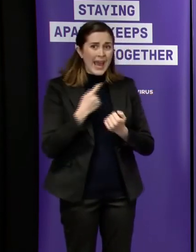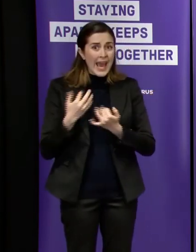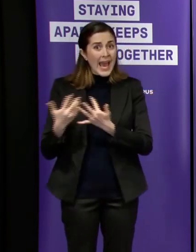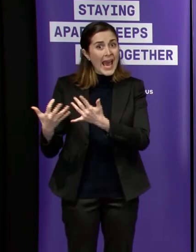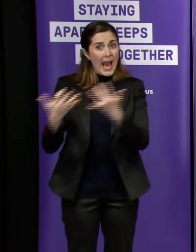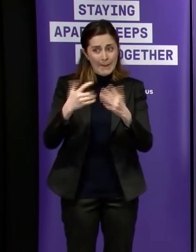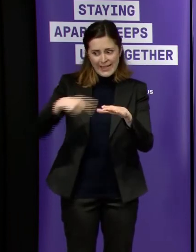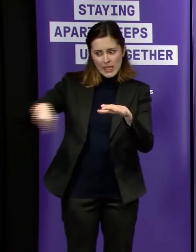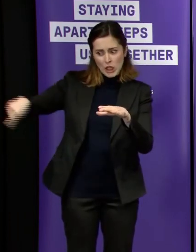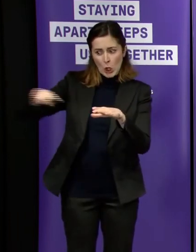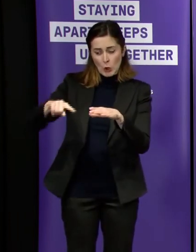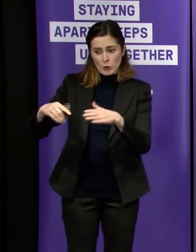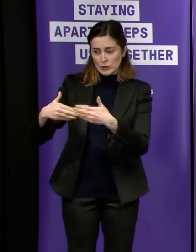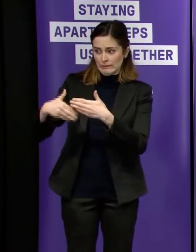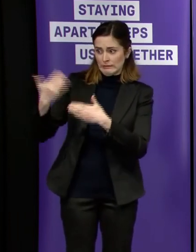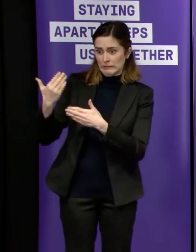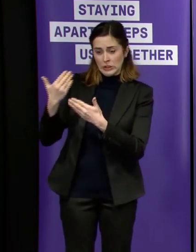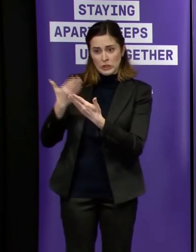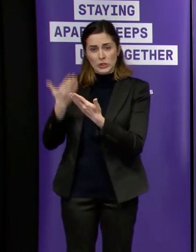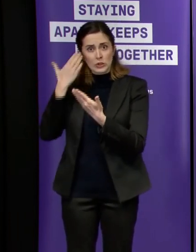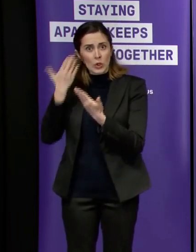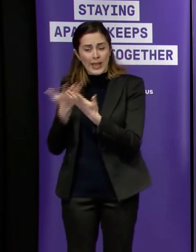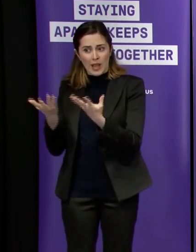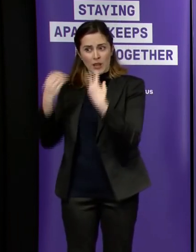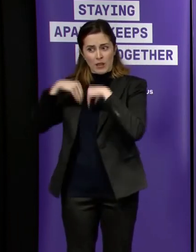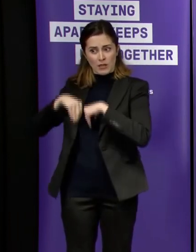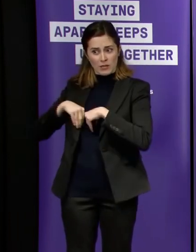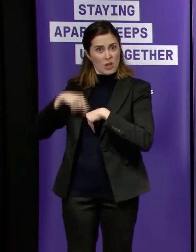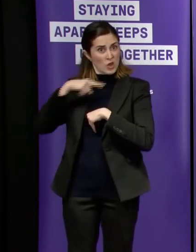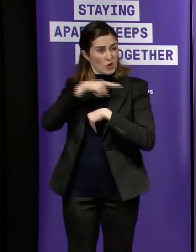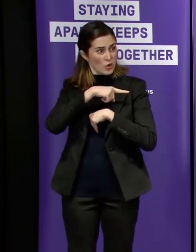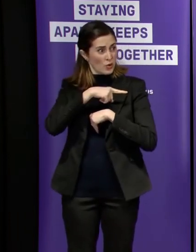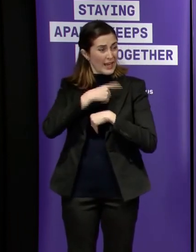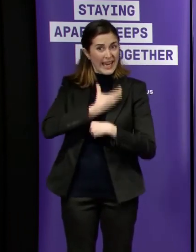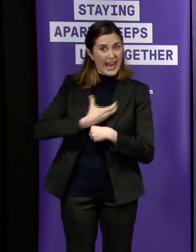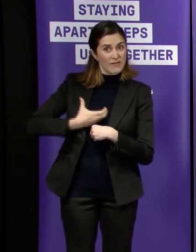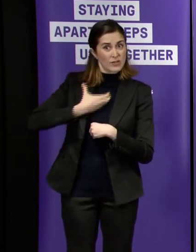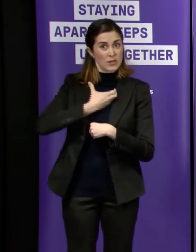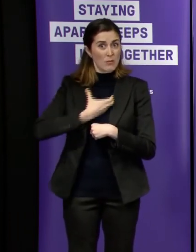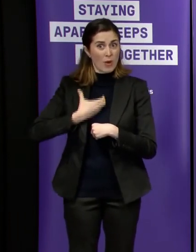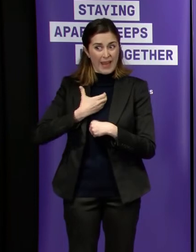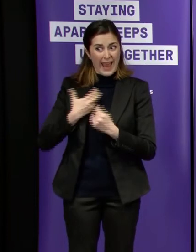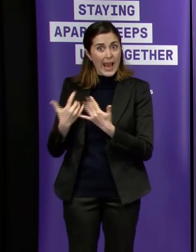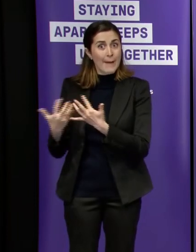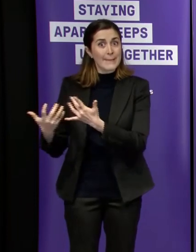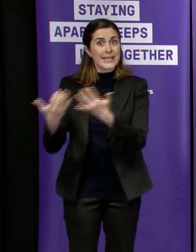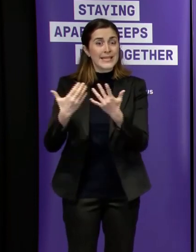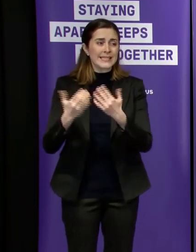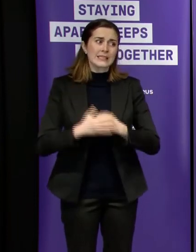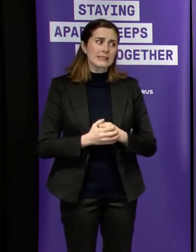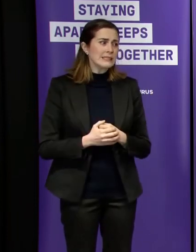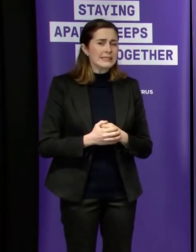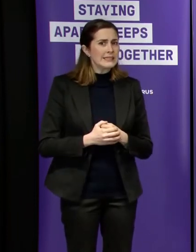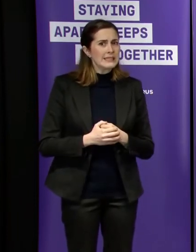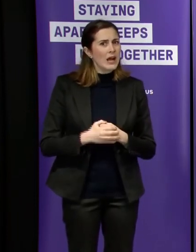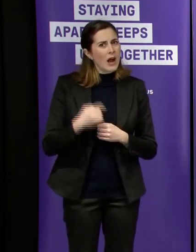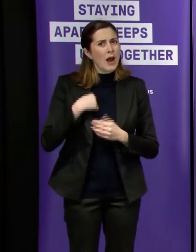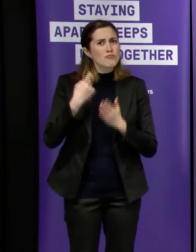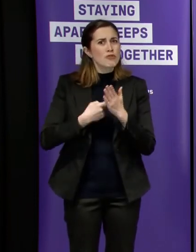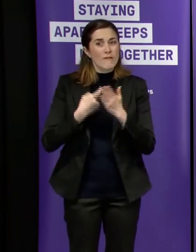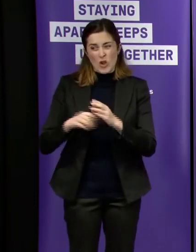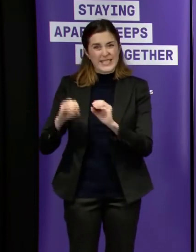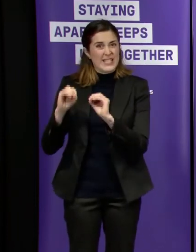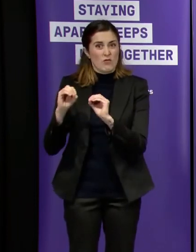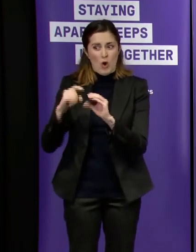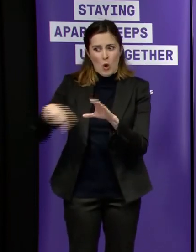that you'll be looking at i i would in general a mystery case means that there's at least one other out there um so i would be happier not